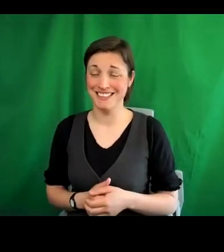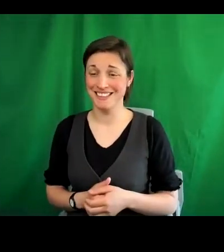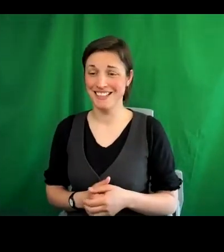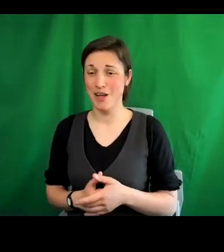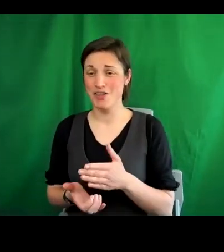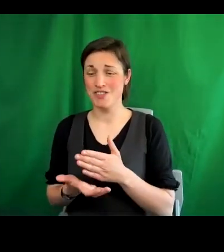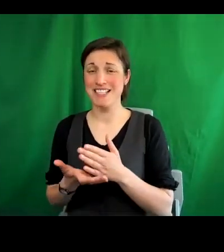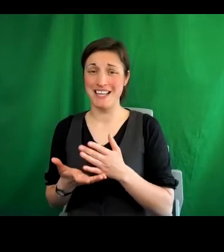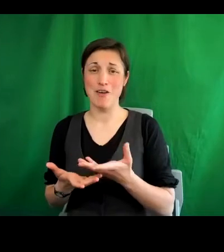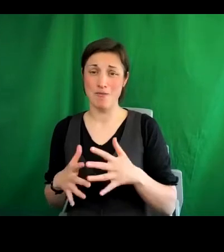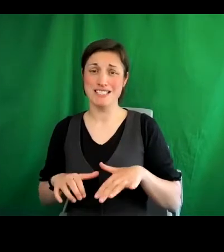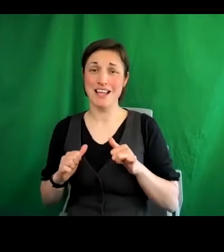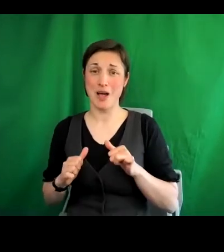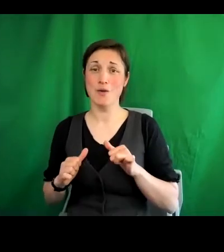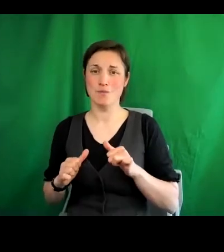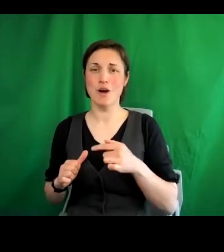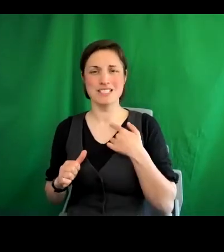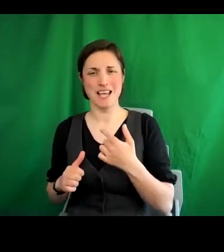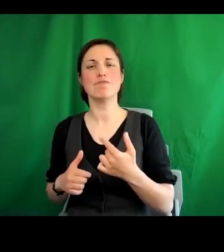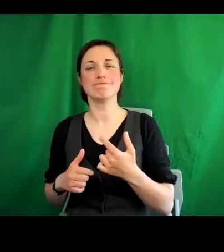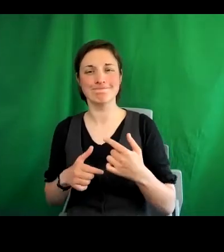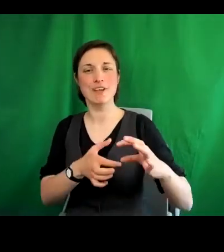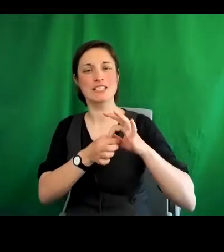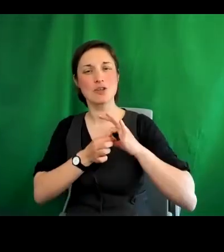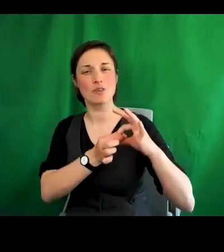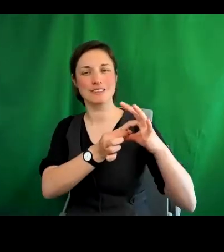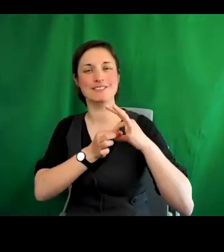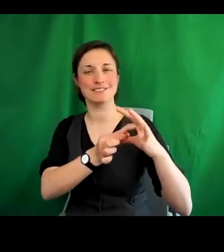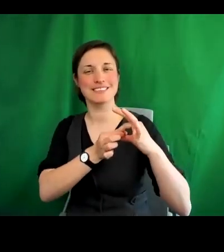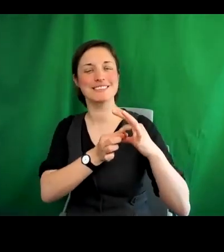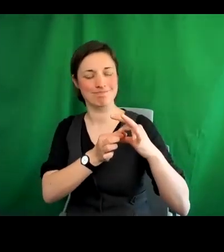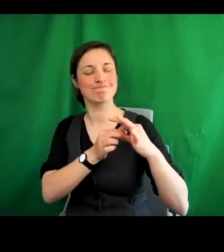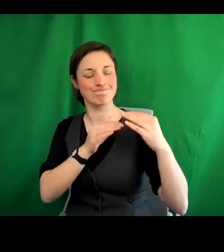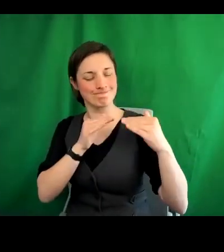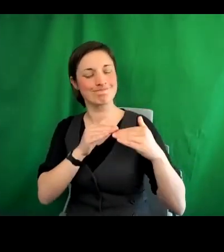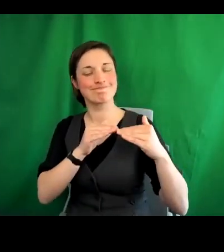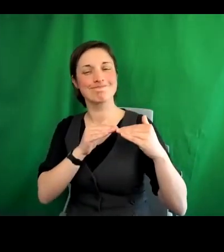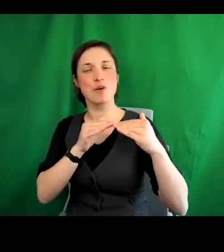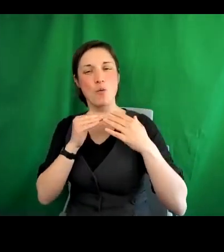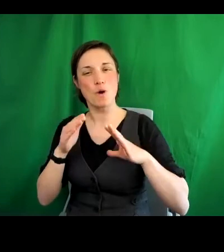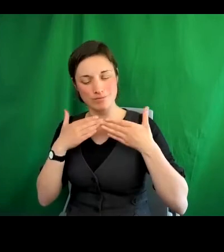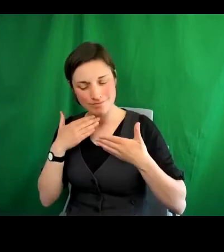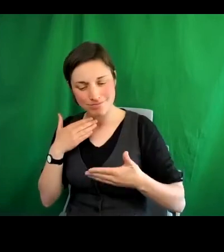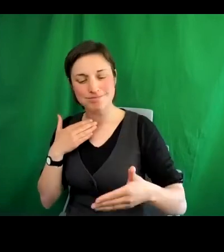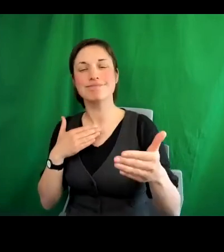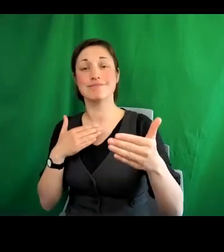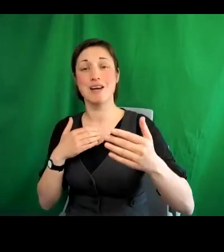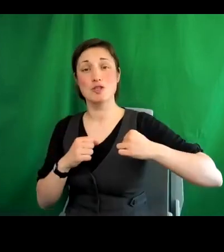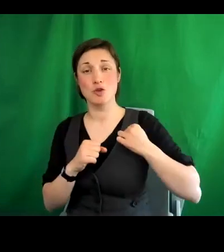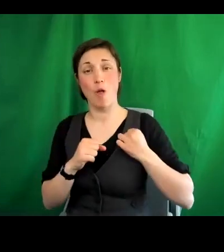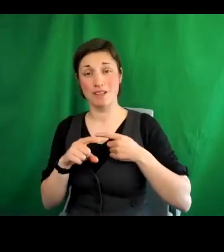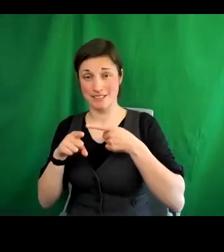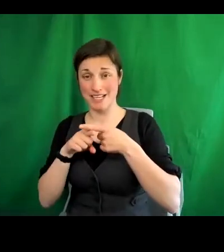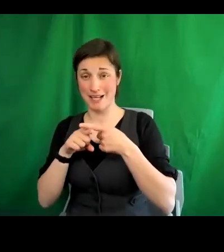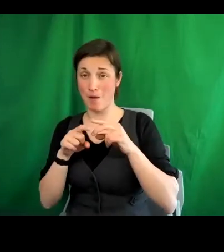share your feelings of solidarity that we have to take forward on both sides of the border in the